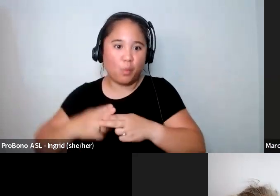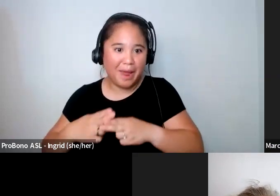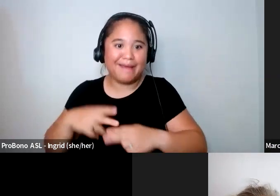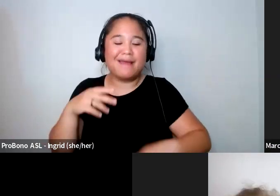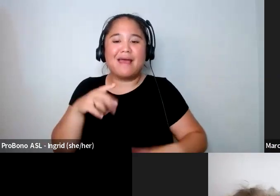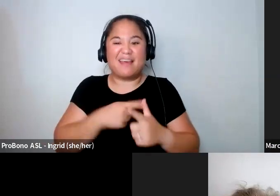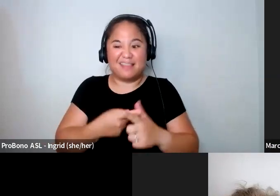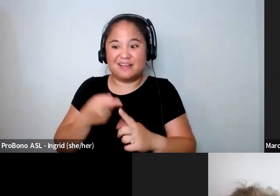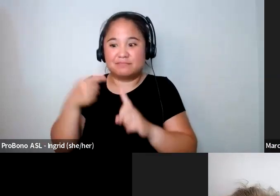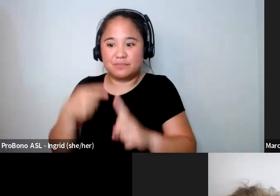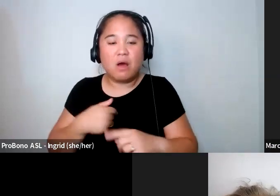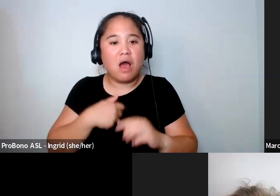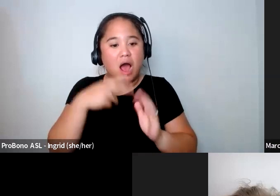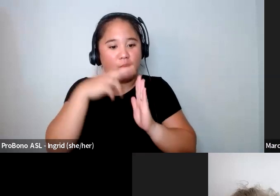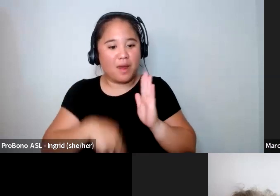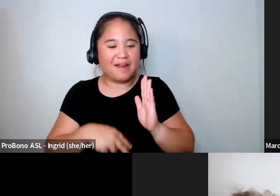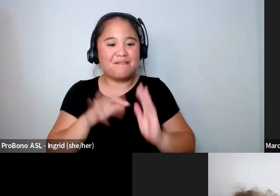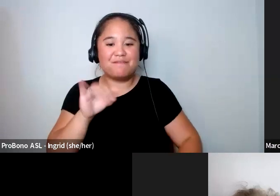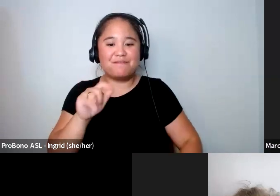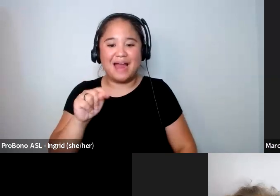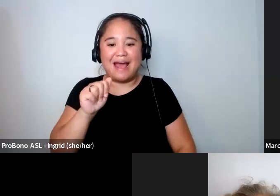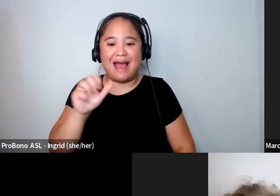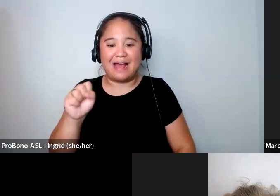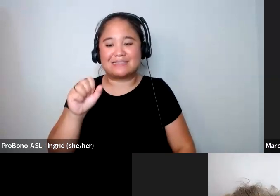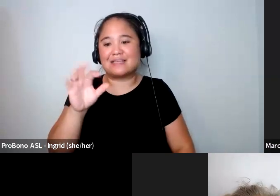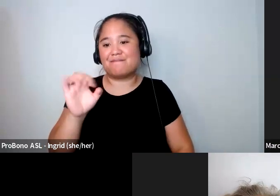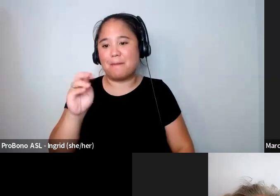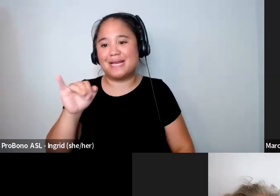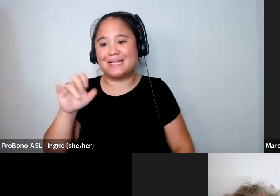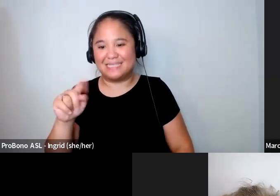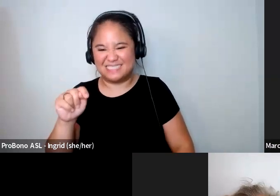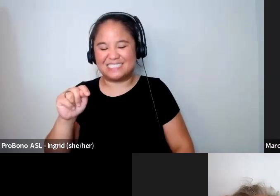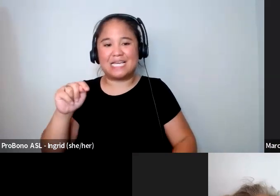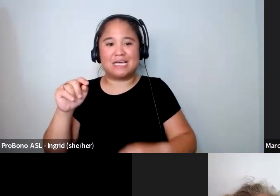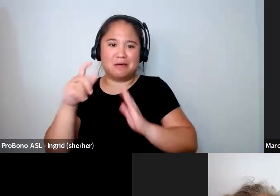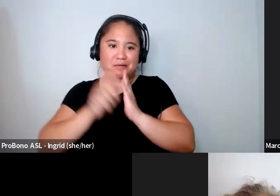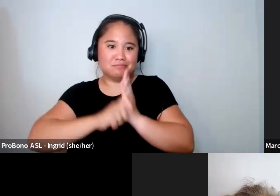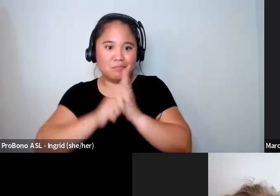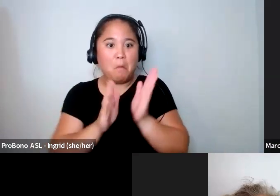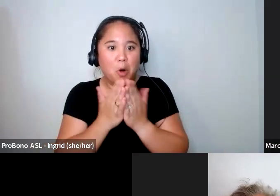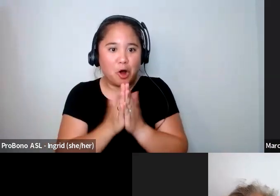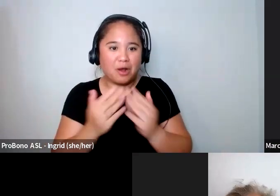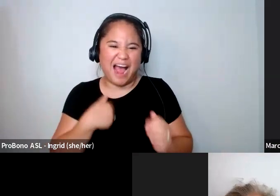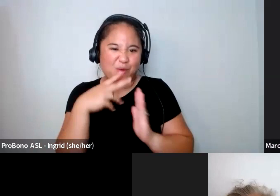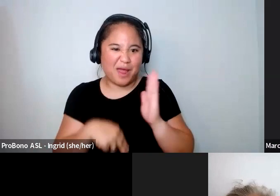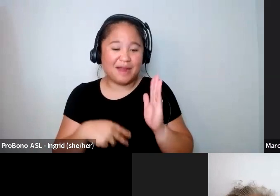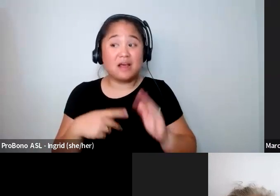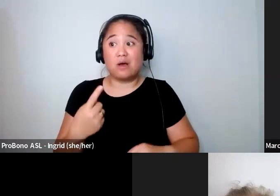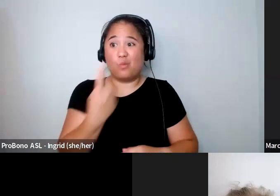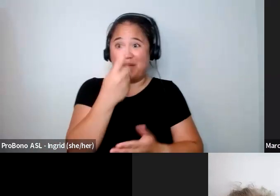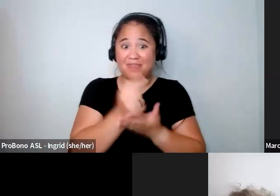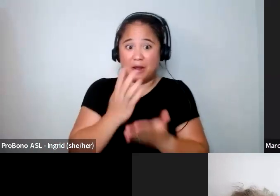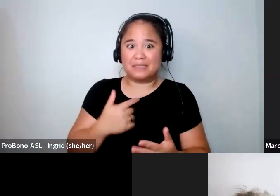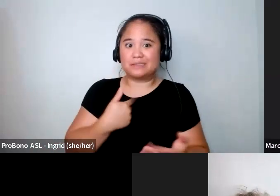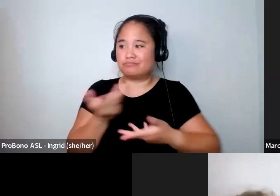I read fat is a feminist issue which was another revolutionary book for me and I had a therapist who had done